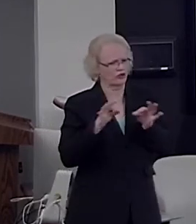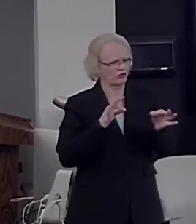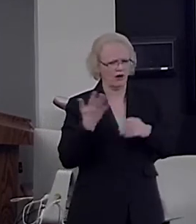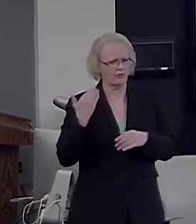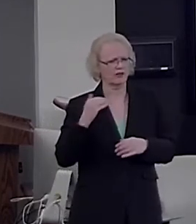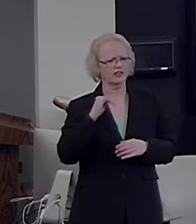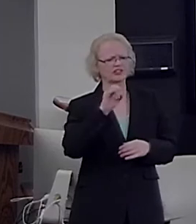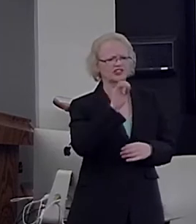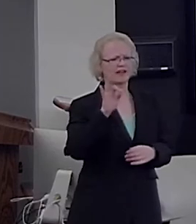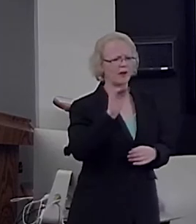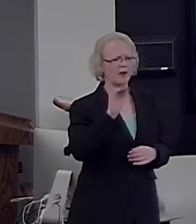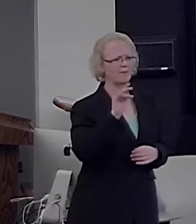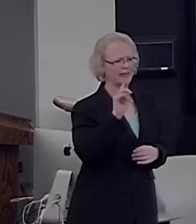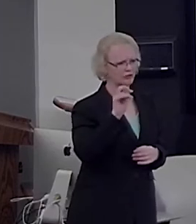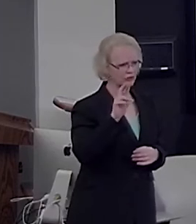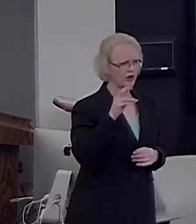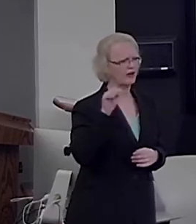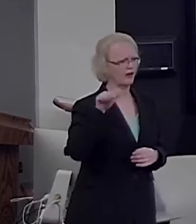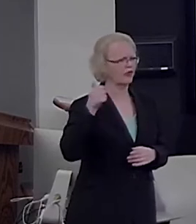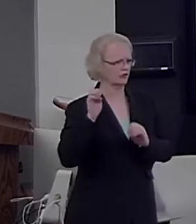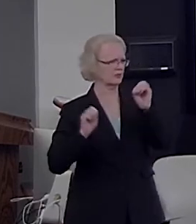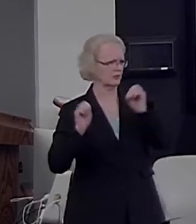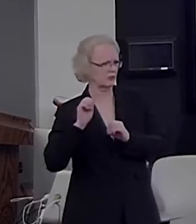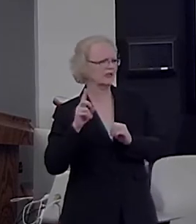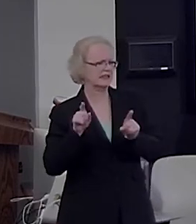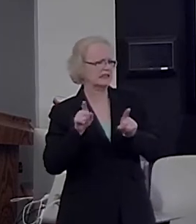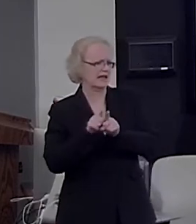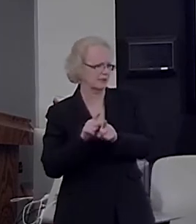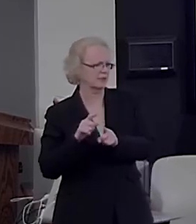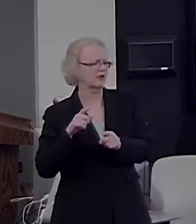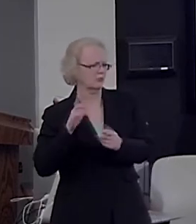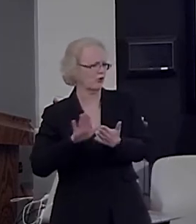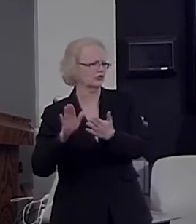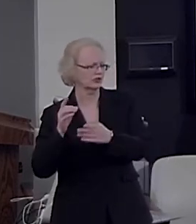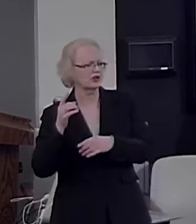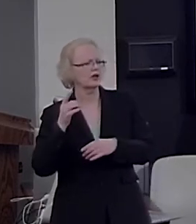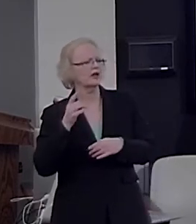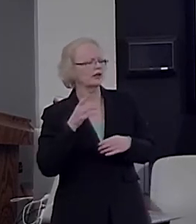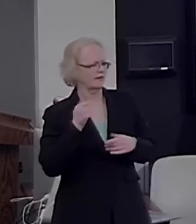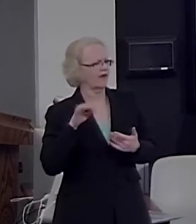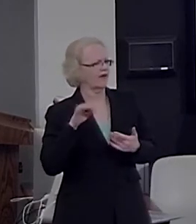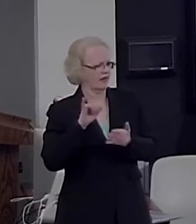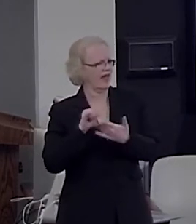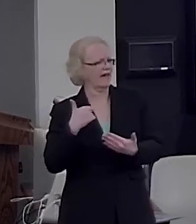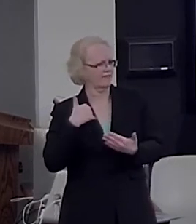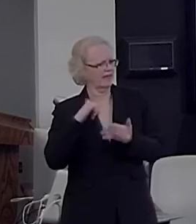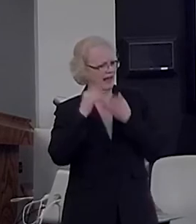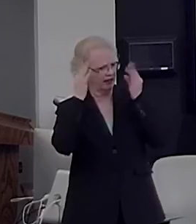Jeff Binder. And there are several experiments on the semantic system. But somehow, the mass system is different.